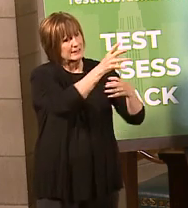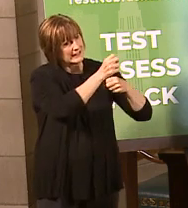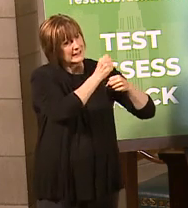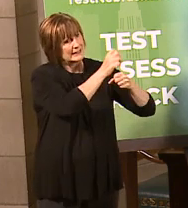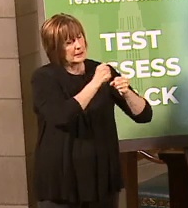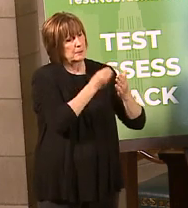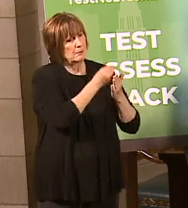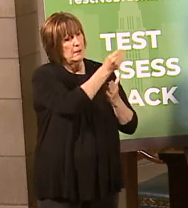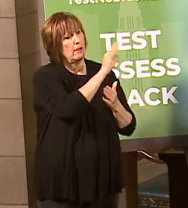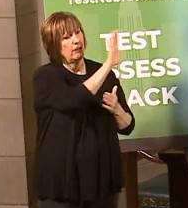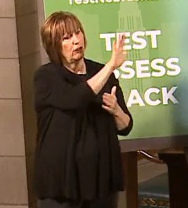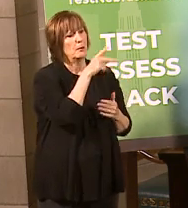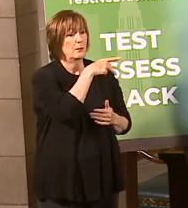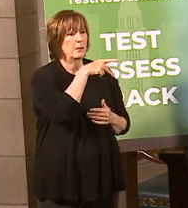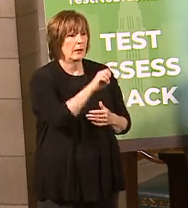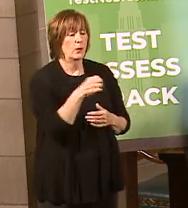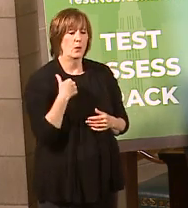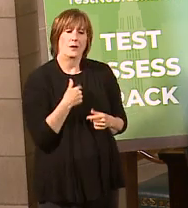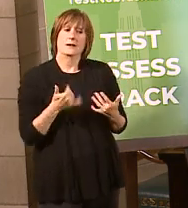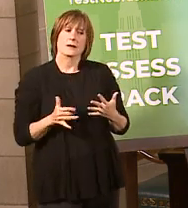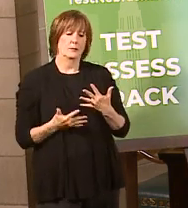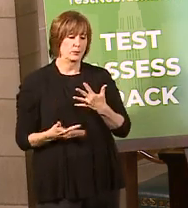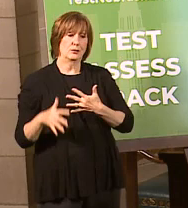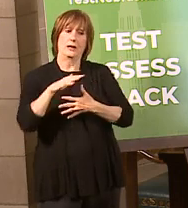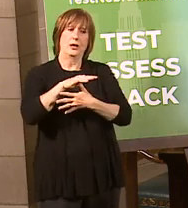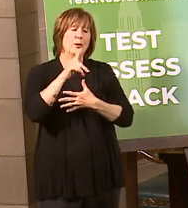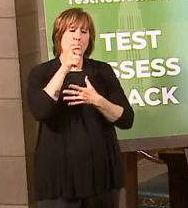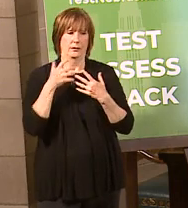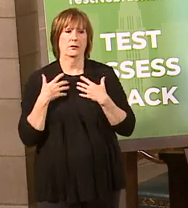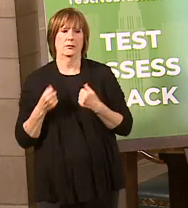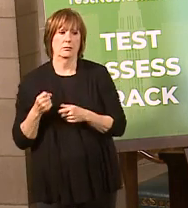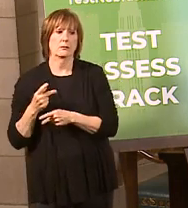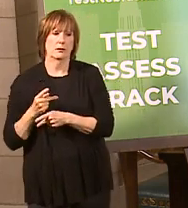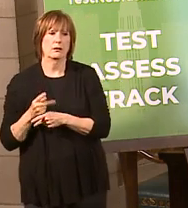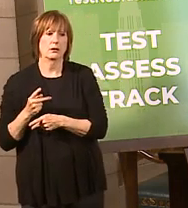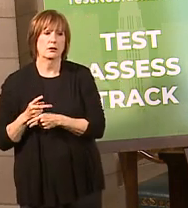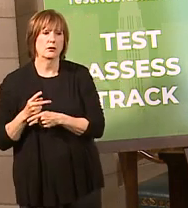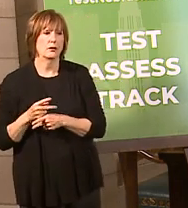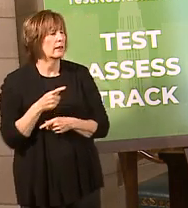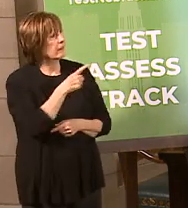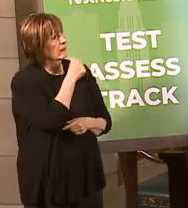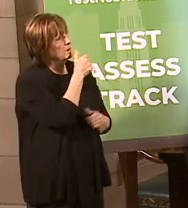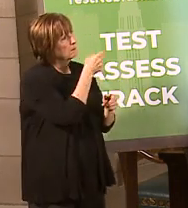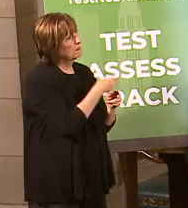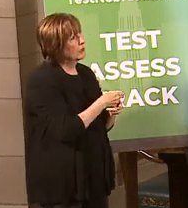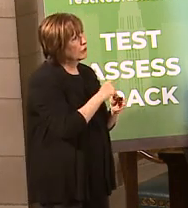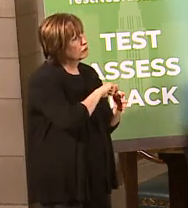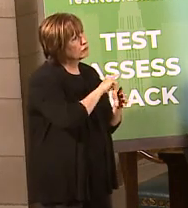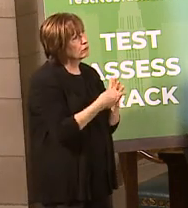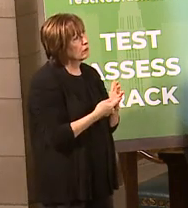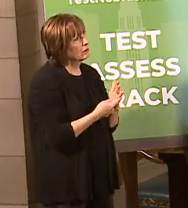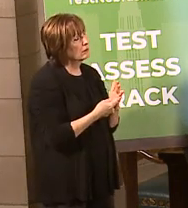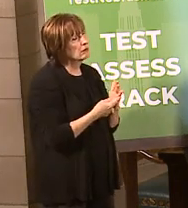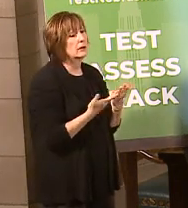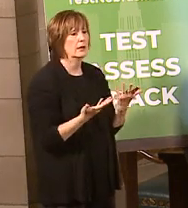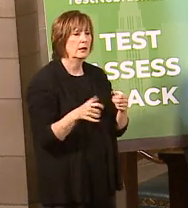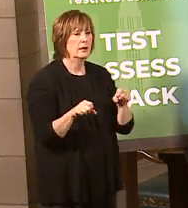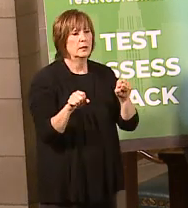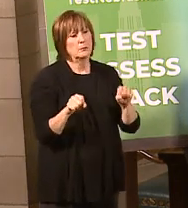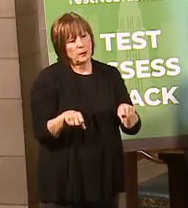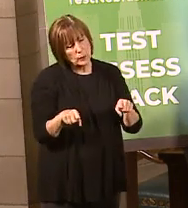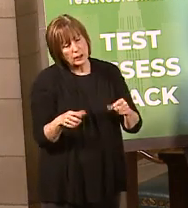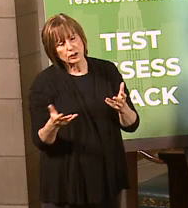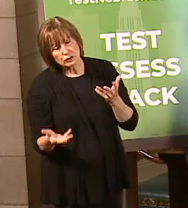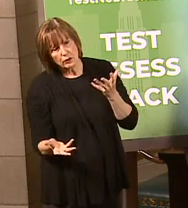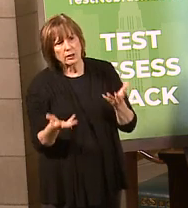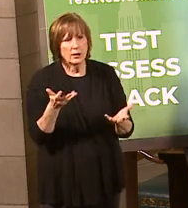again, we're still going to have the priorities that I mentioned before with regard to health care workers and so forth. Yeah, so, I mean, potentially, you